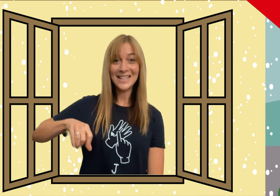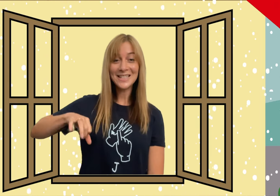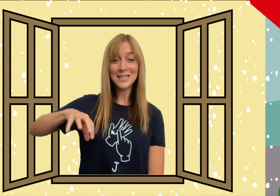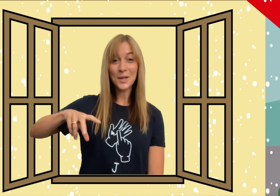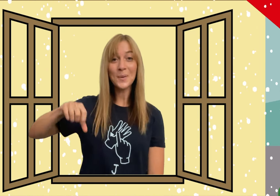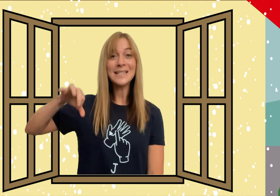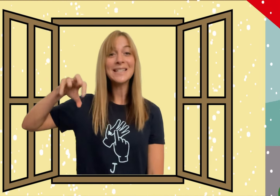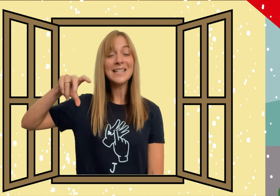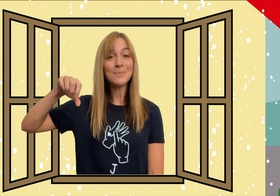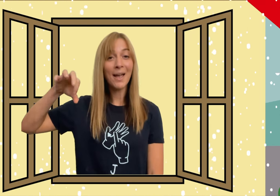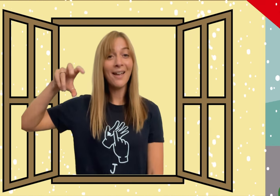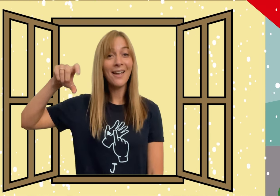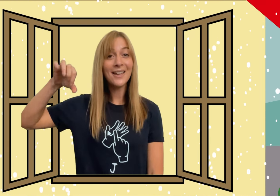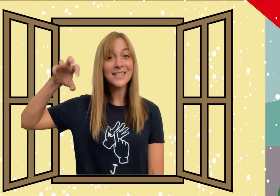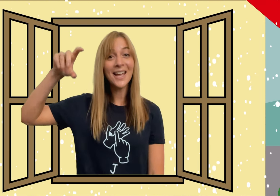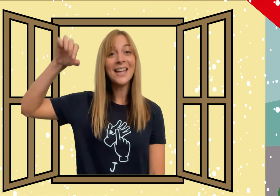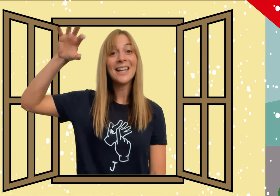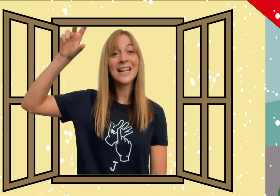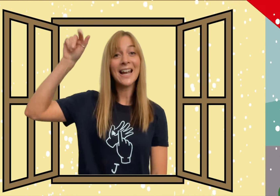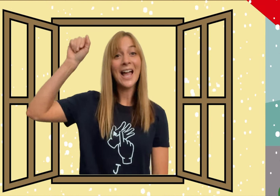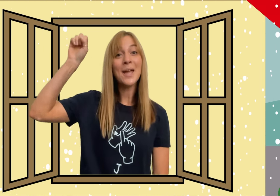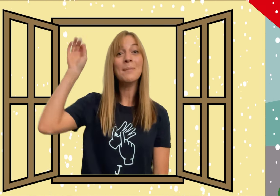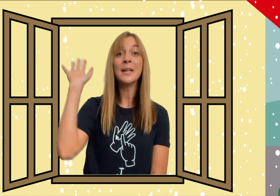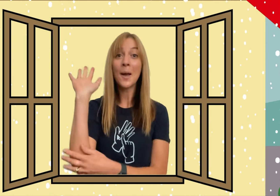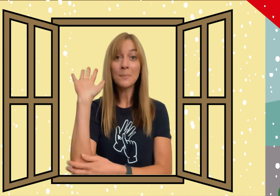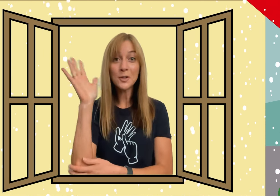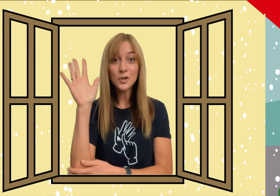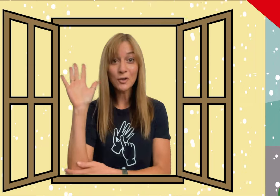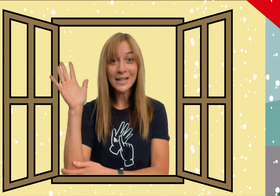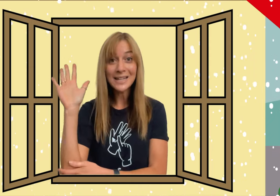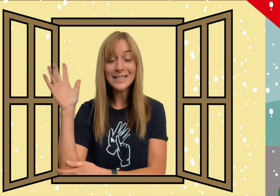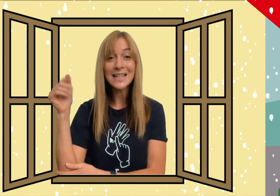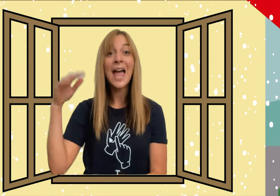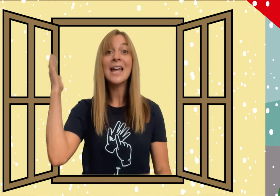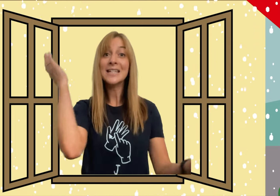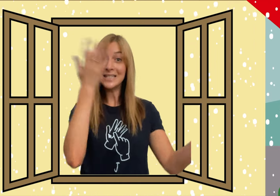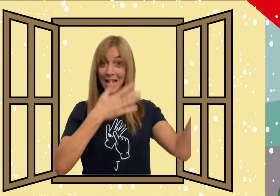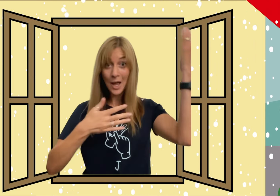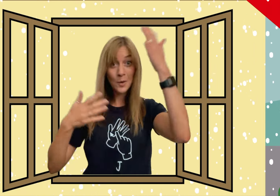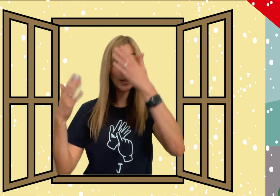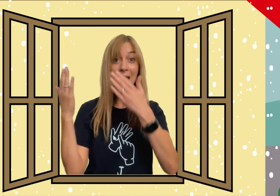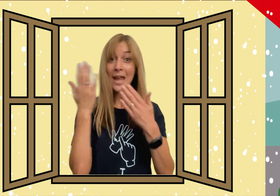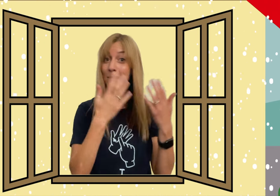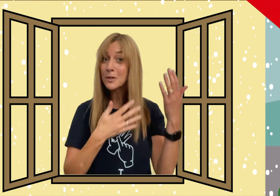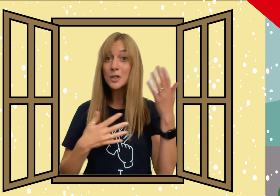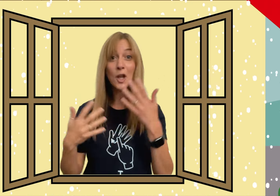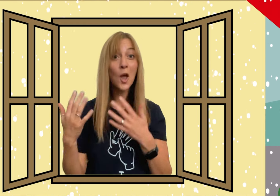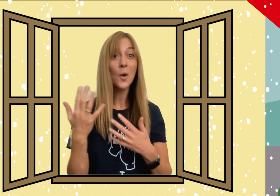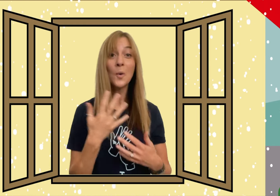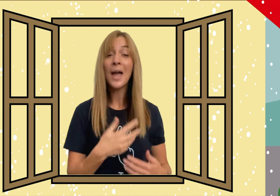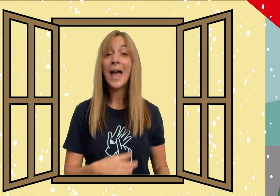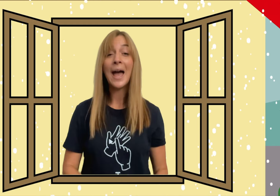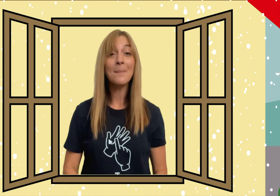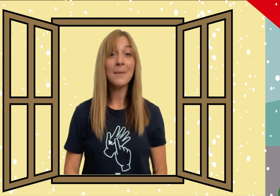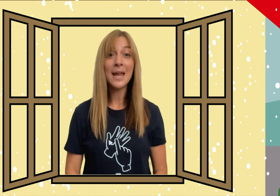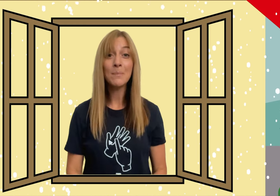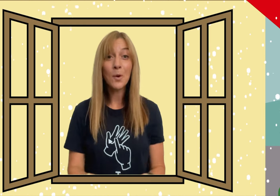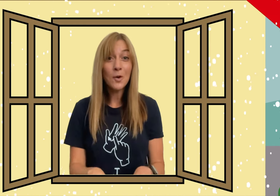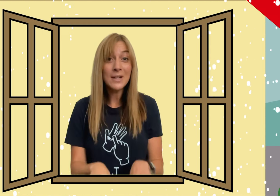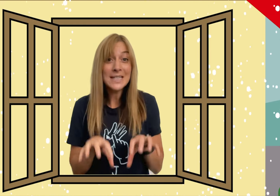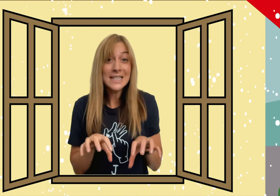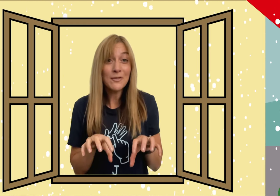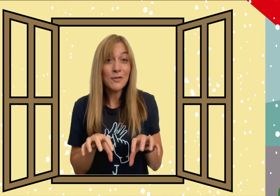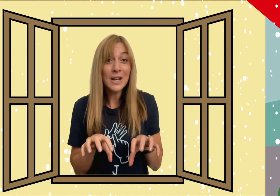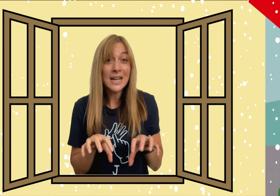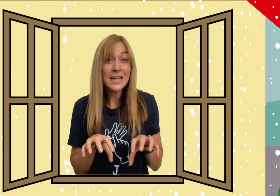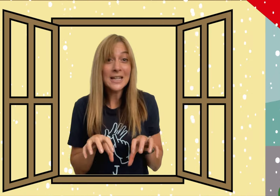Wincy Wincy Spider climbed up the trees Down came the snow and made